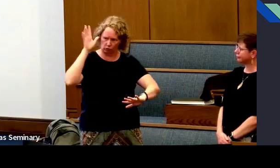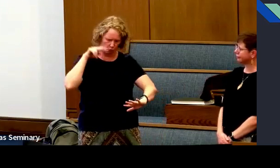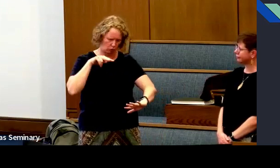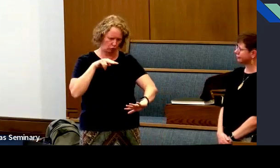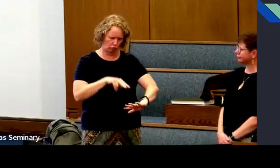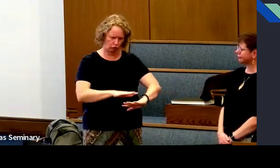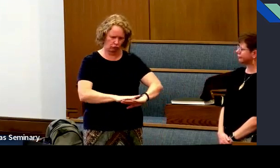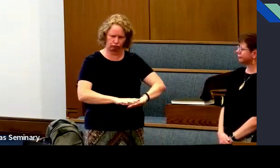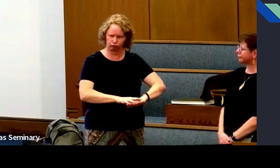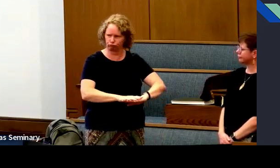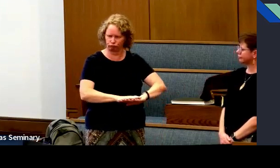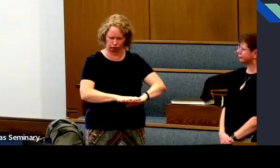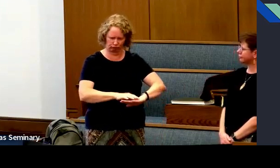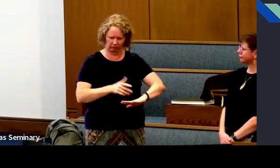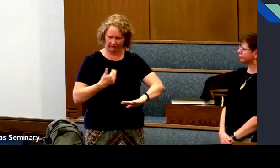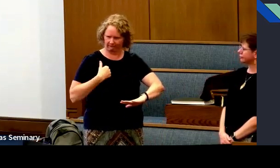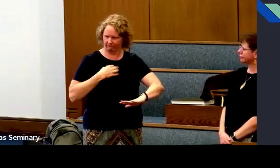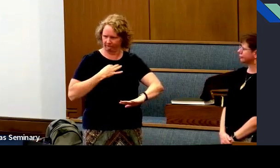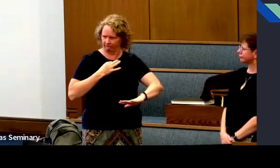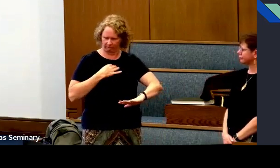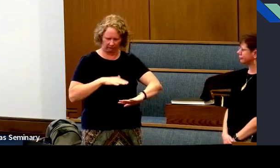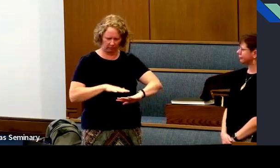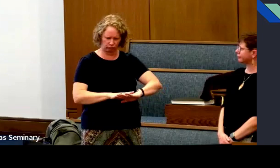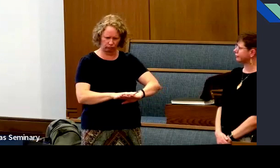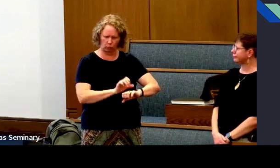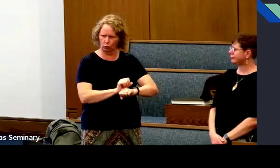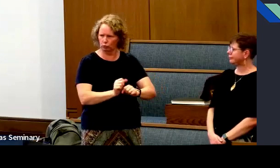shirt. Like fabric is weaved together.